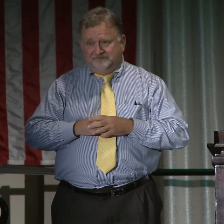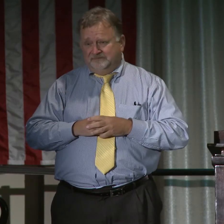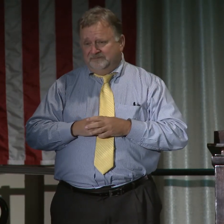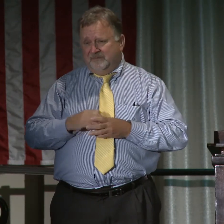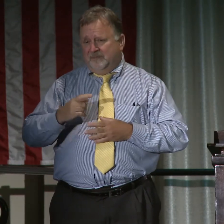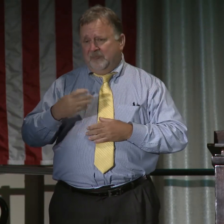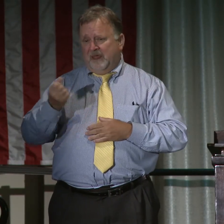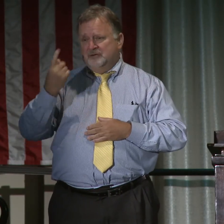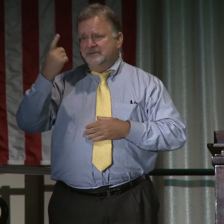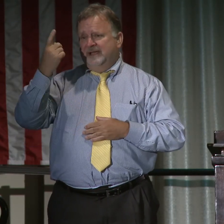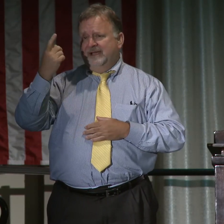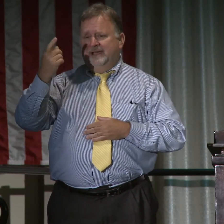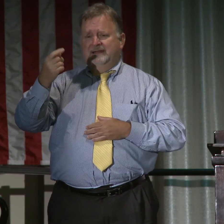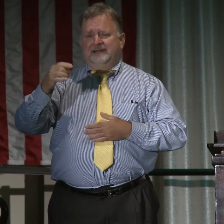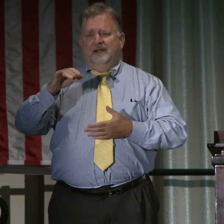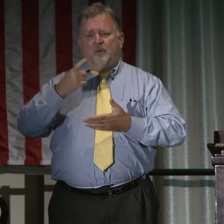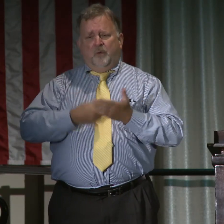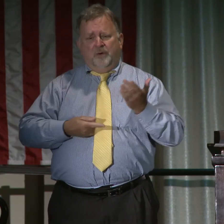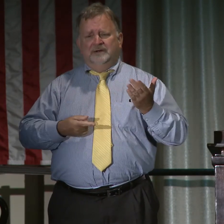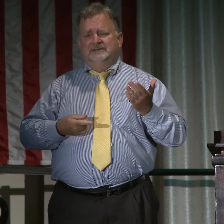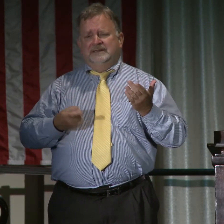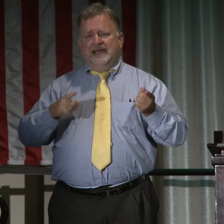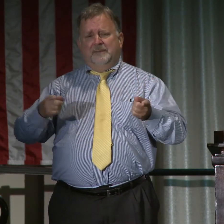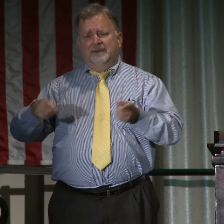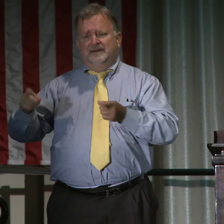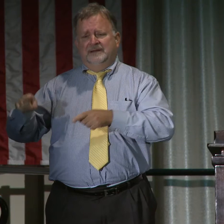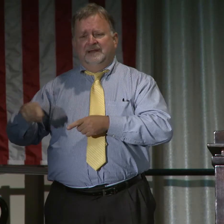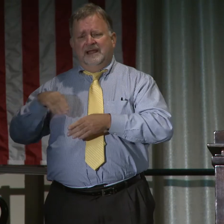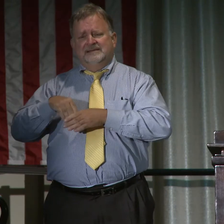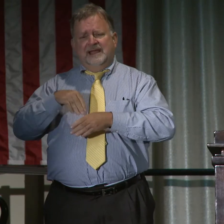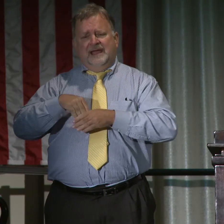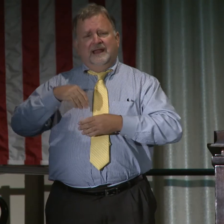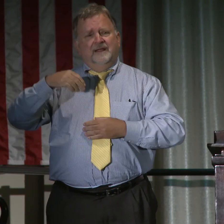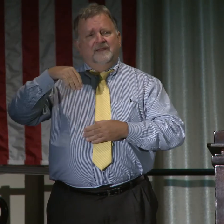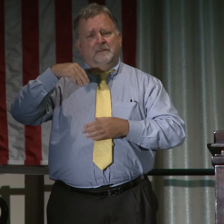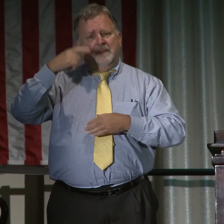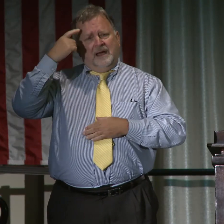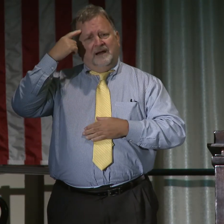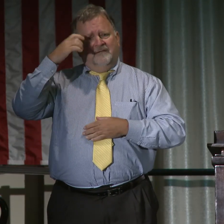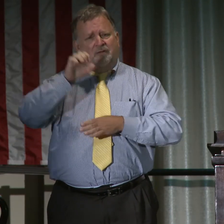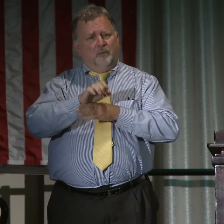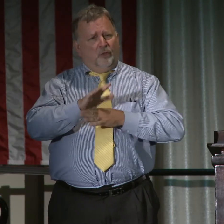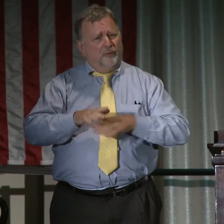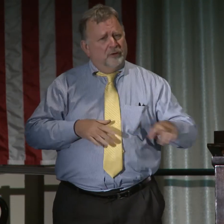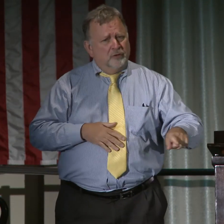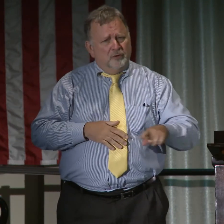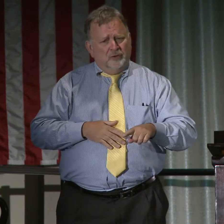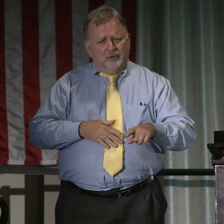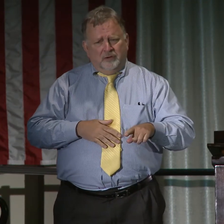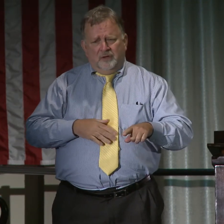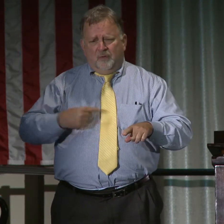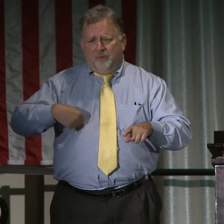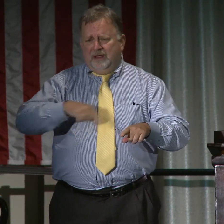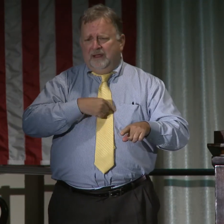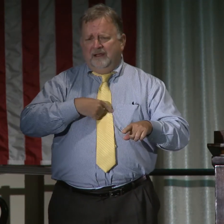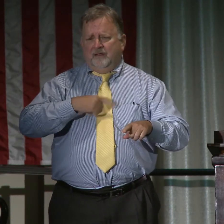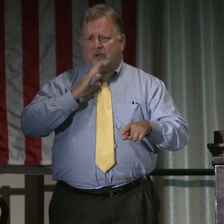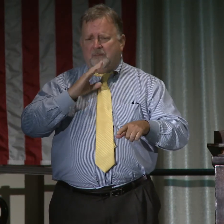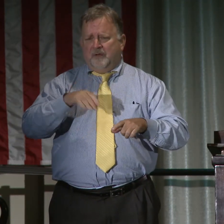result in successful employment and, ultimately, business success. We do understand what is happening inside